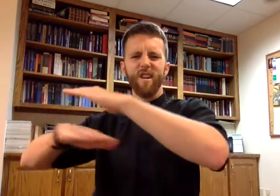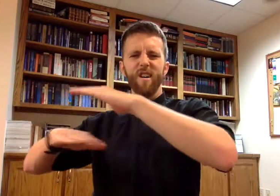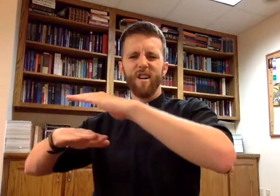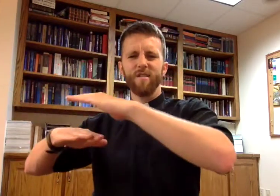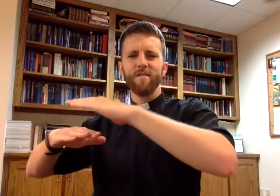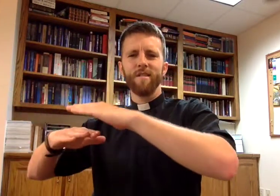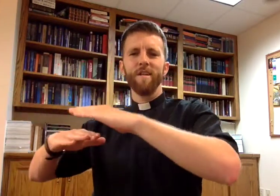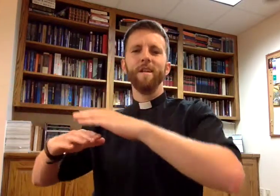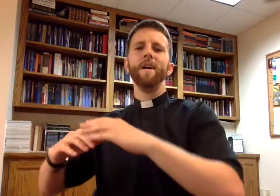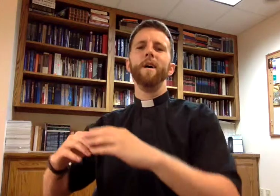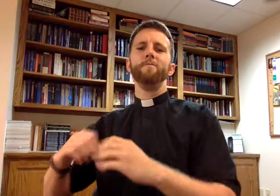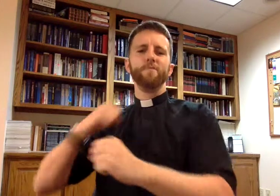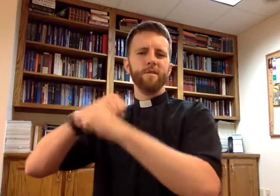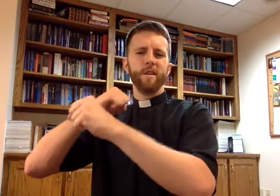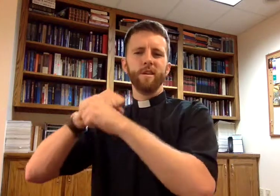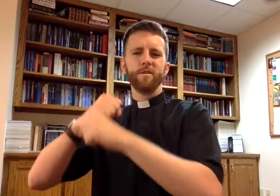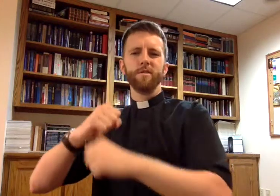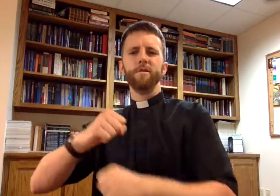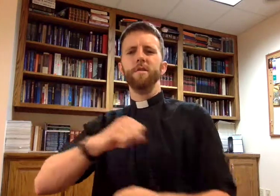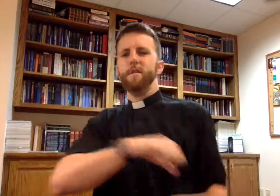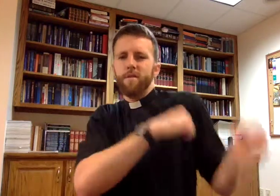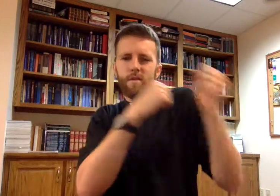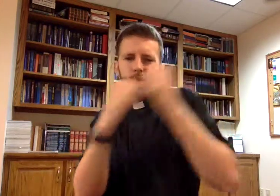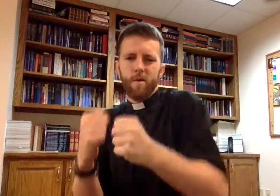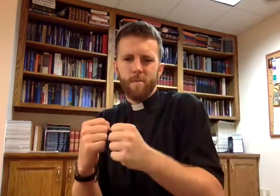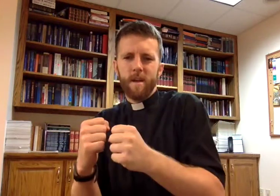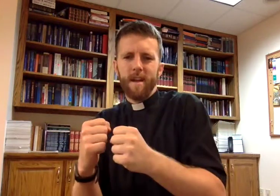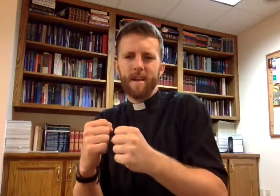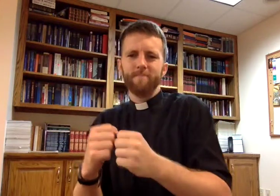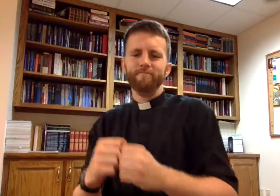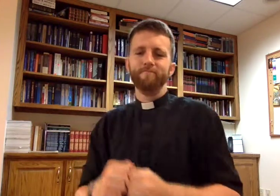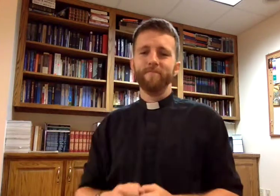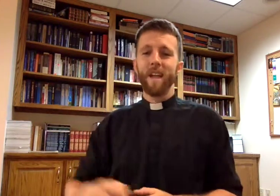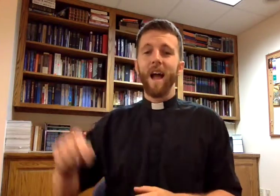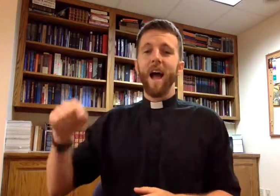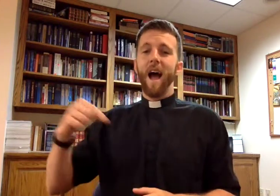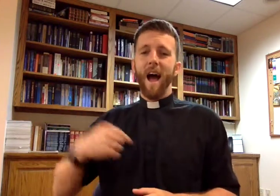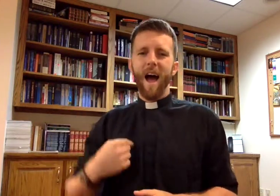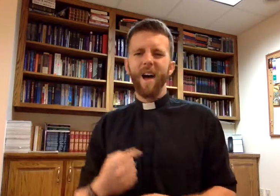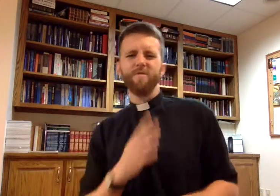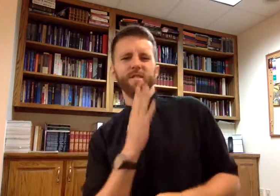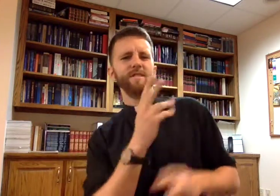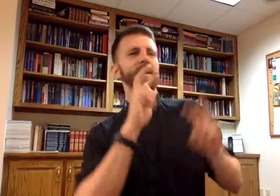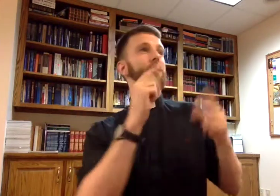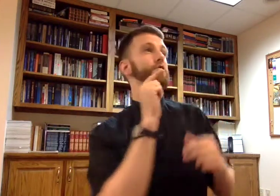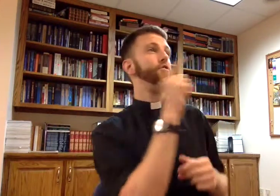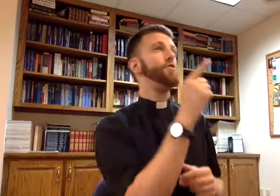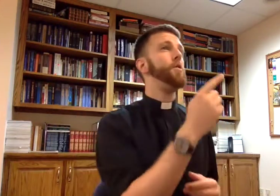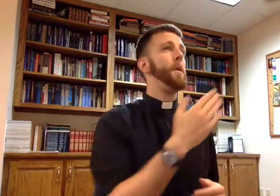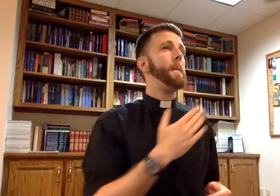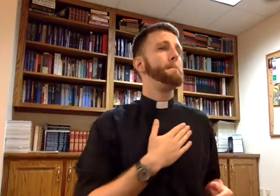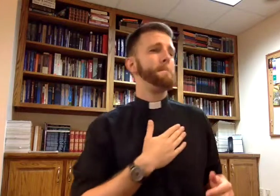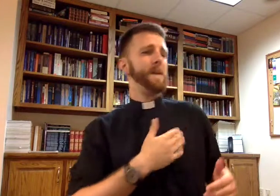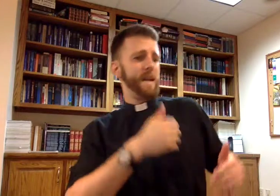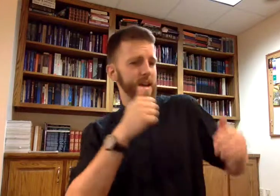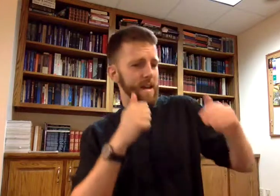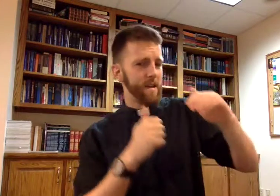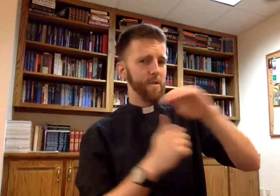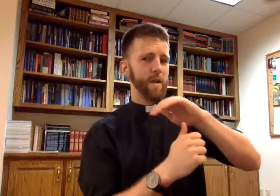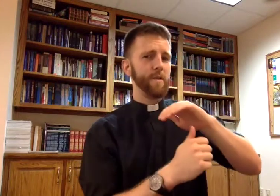I will say to the Lord, My refuge and my fortress, my God in whom I trust. For he